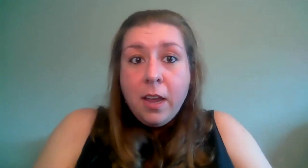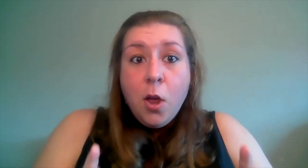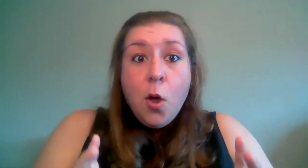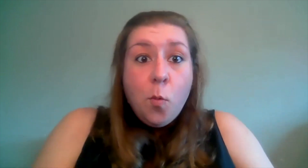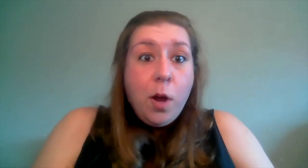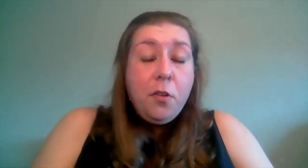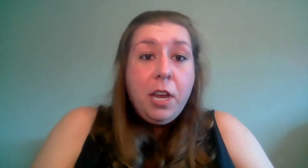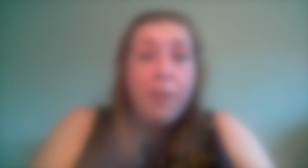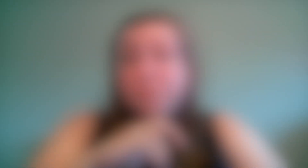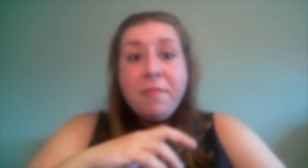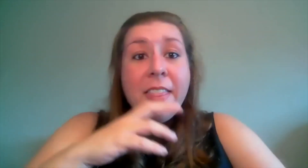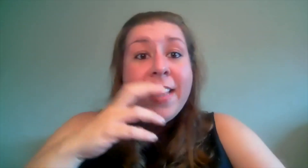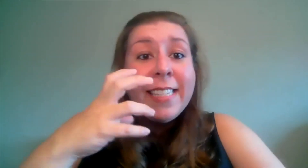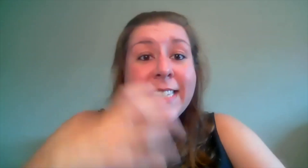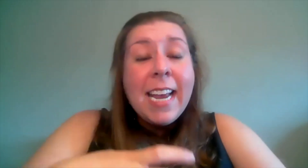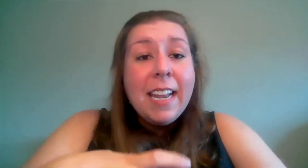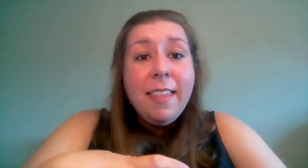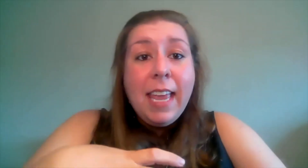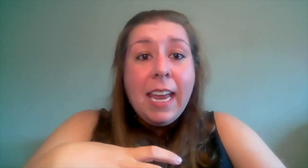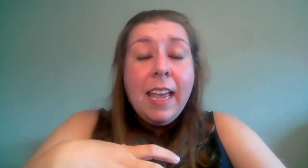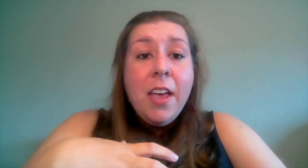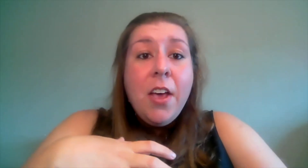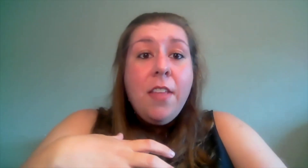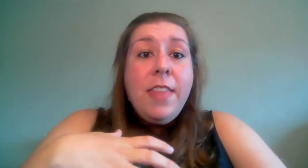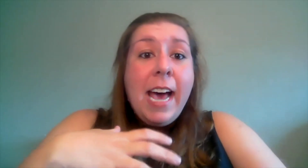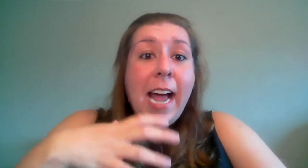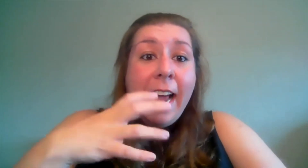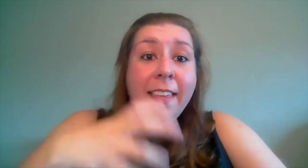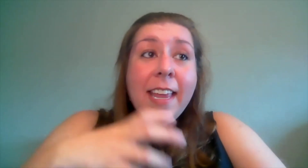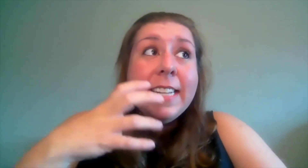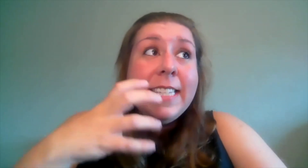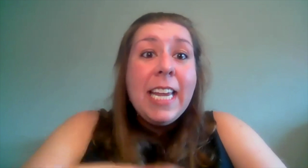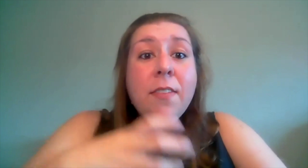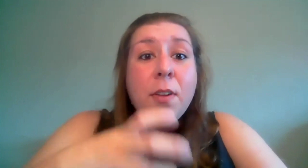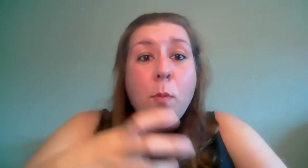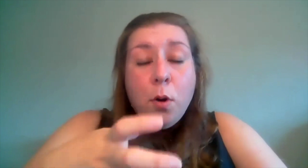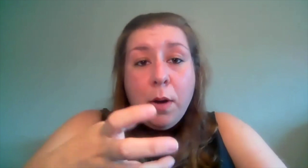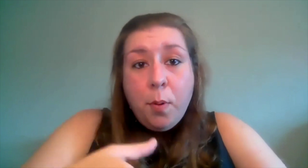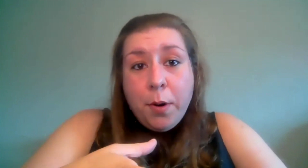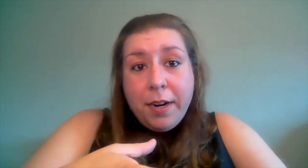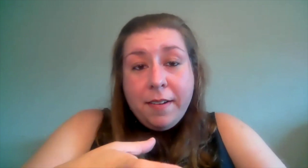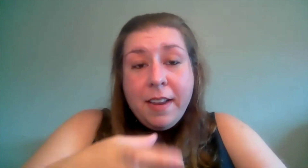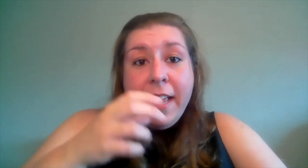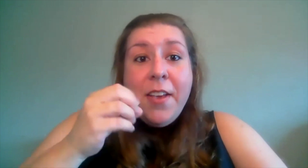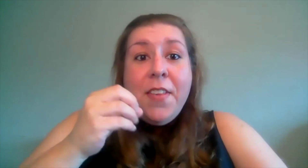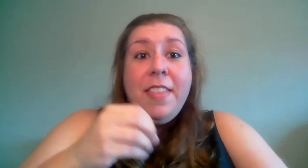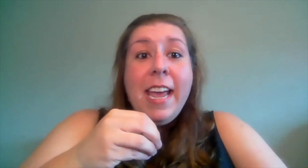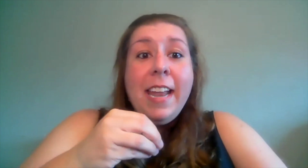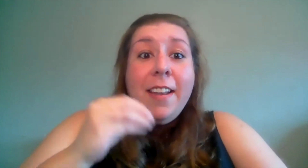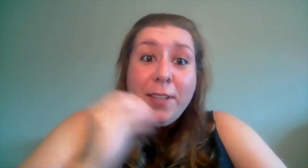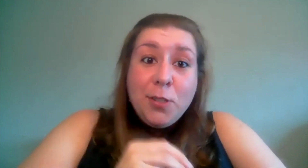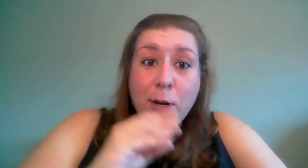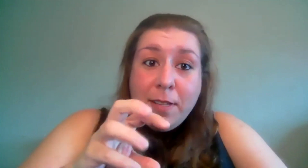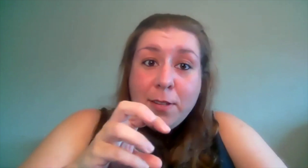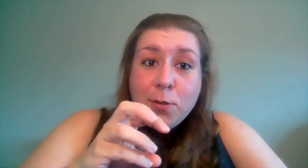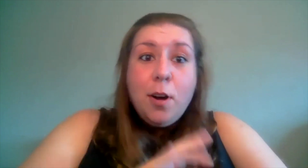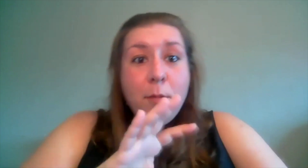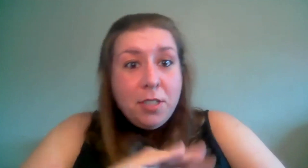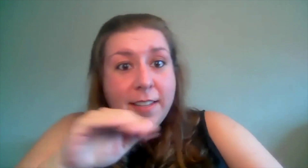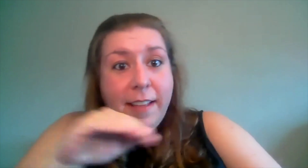what you're looking for the second thing that i think is even more important than the script and the score which is the